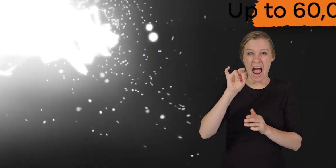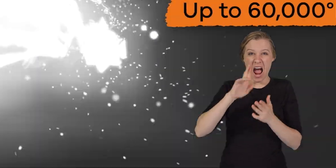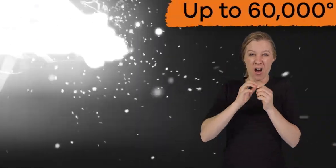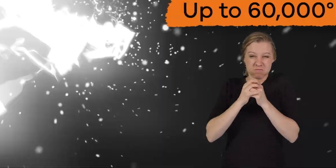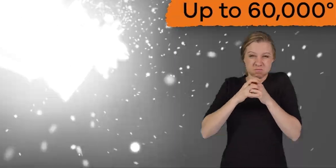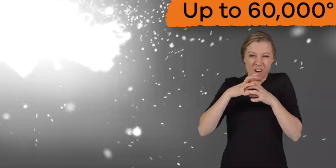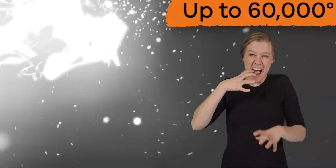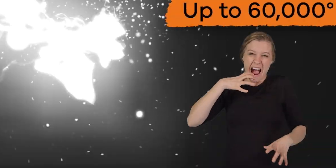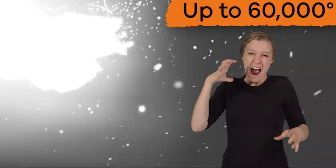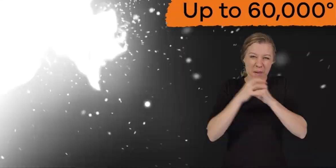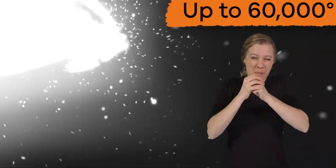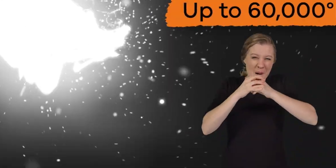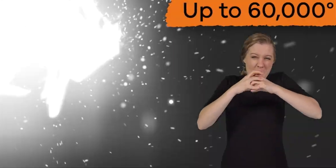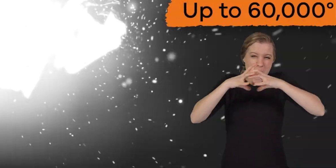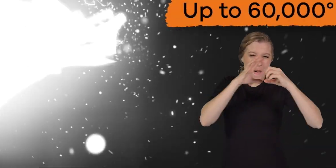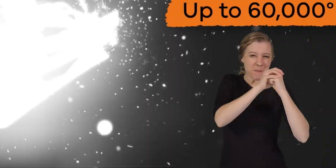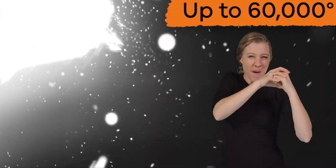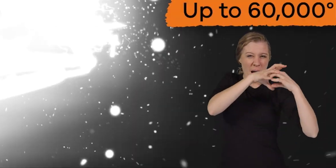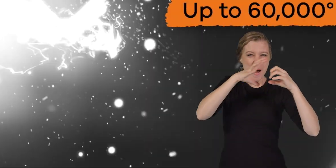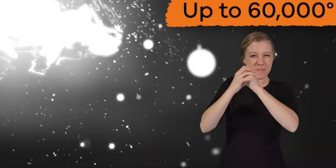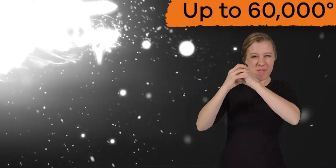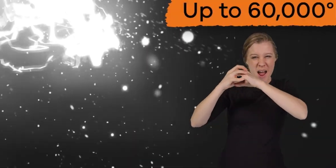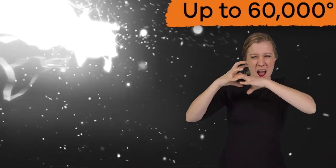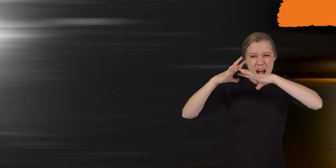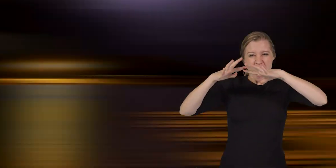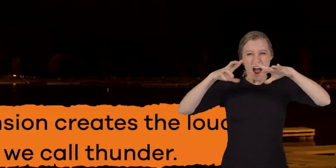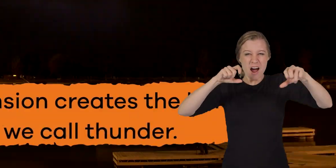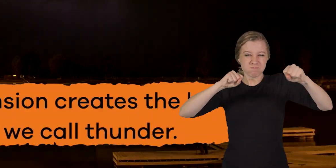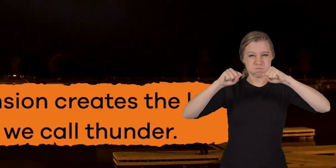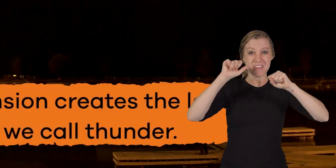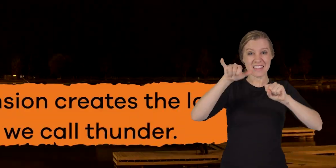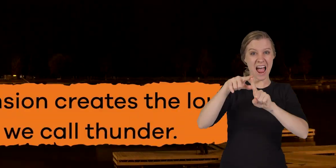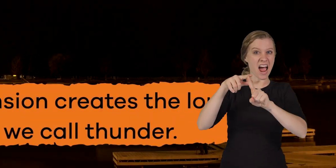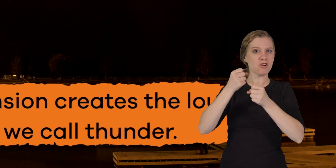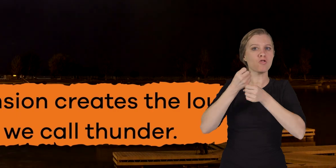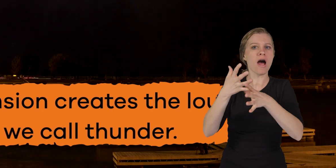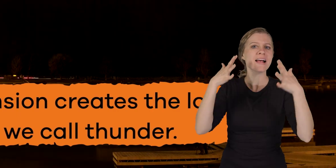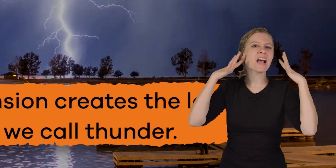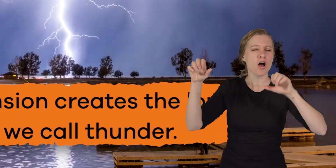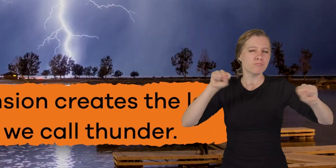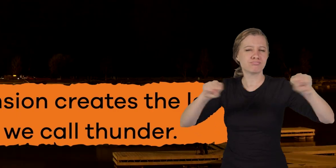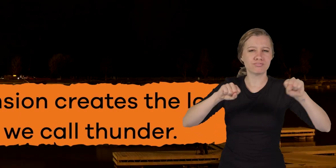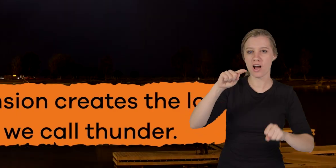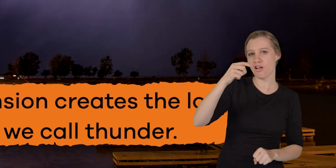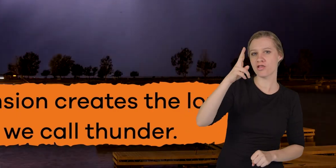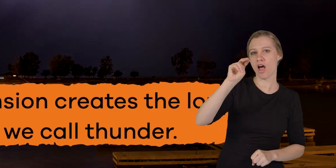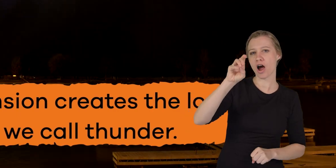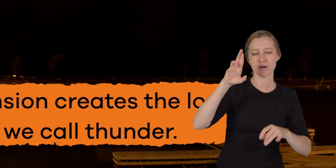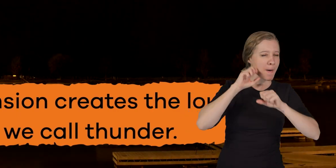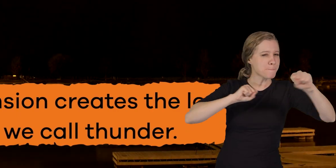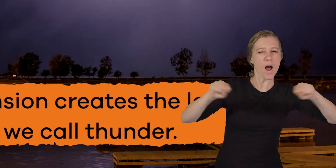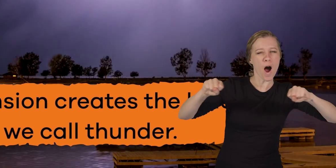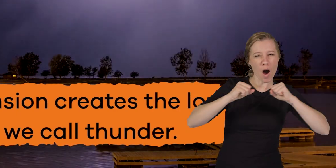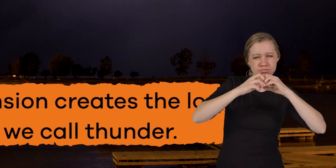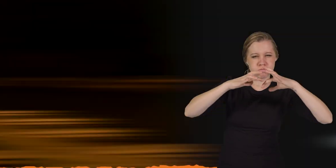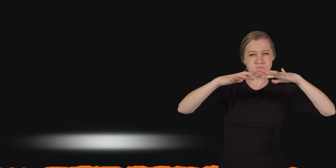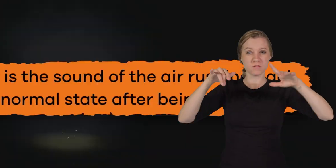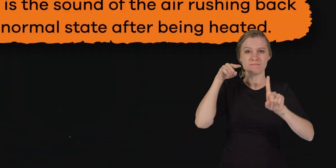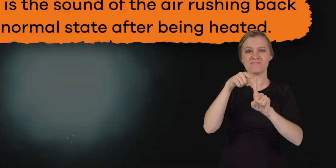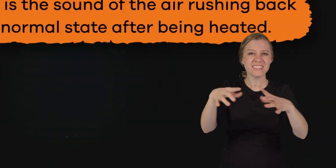air gets so hot that it expands quickly this expansion creates the loud noise we call thunder thunder is the